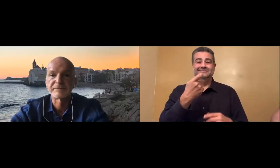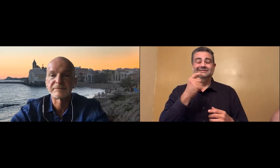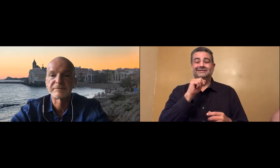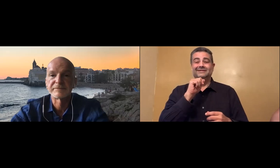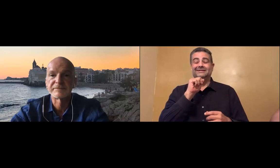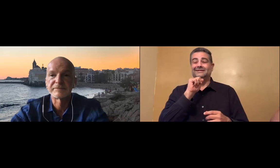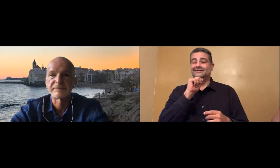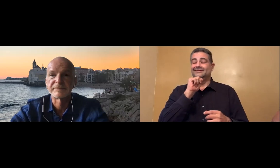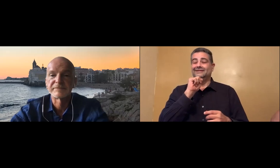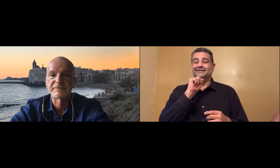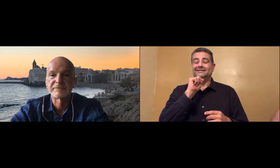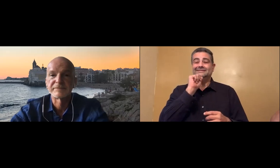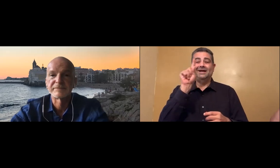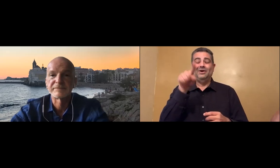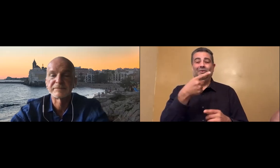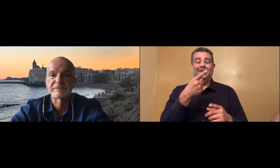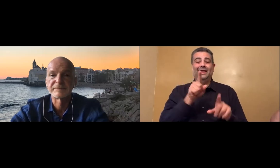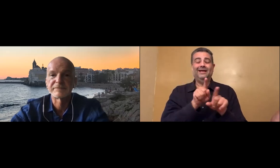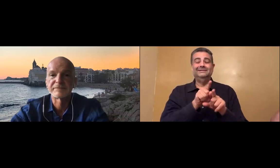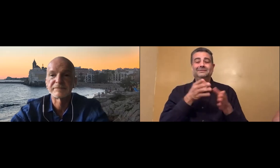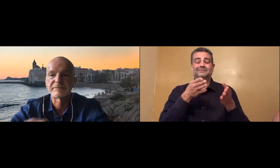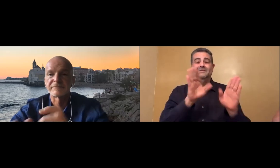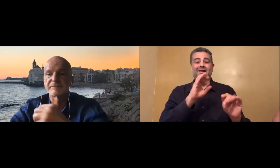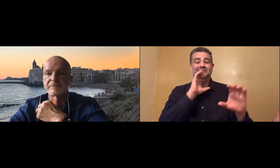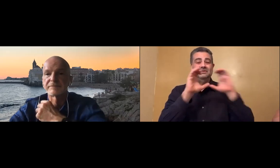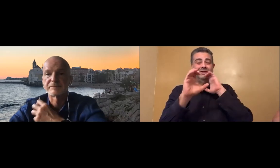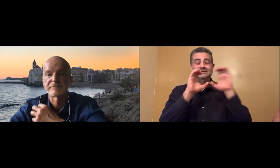Great. So that's really one of the cool things about my MMX.